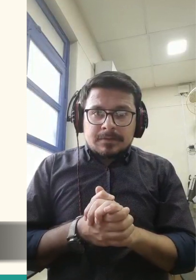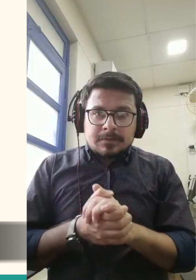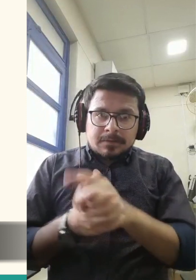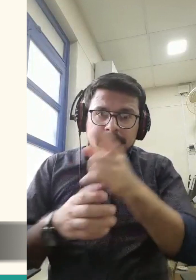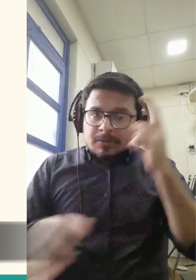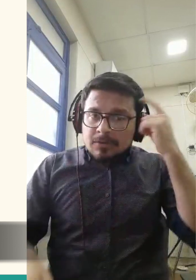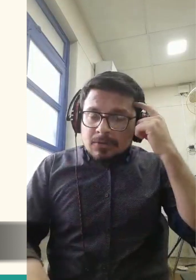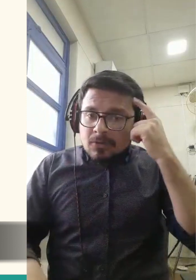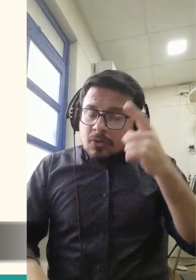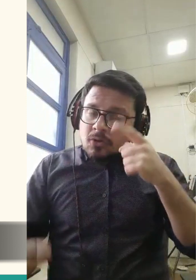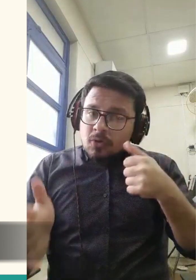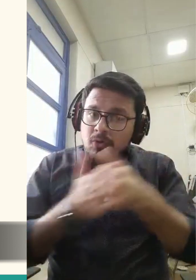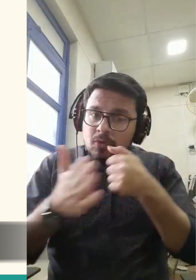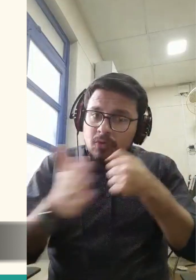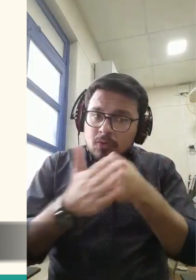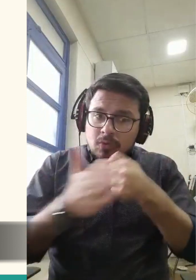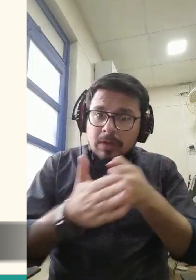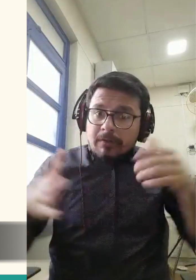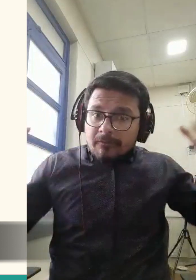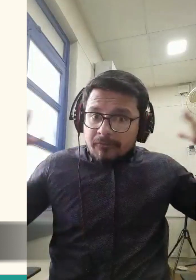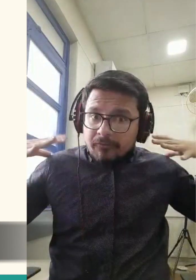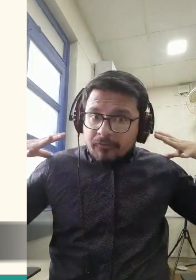commanded them to bow to the man.